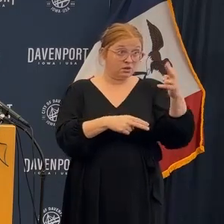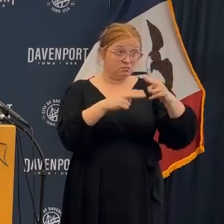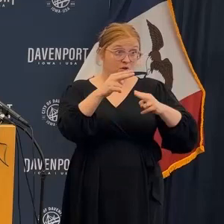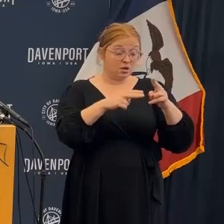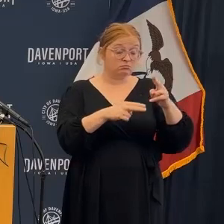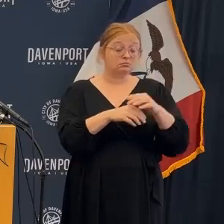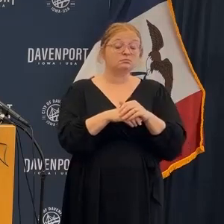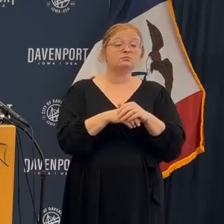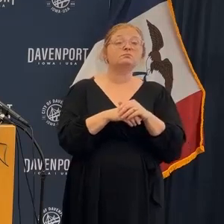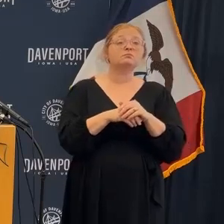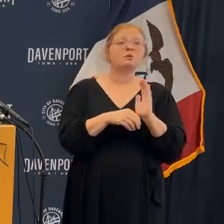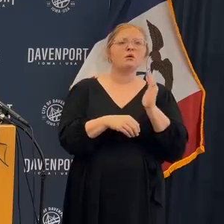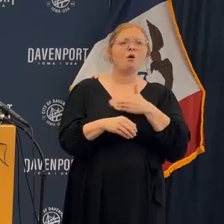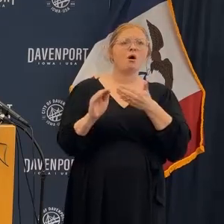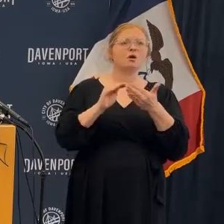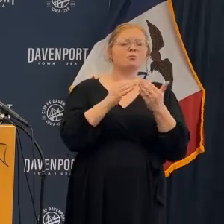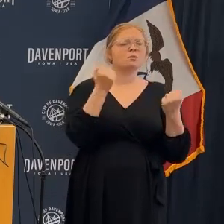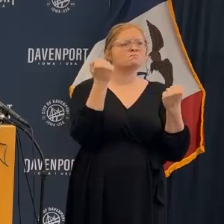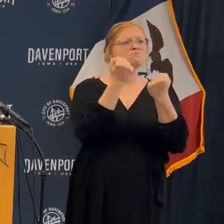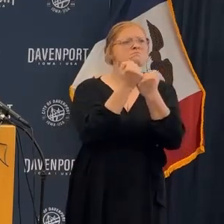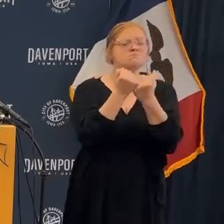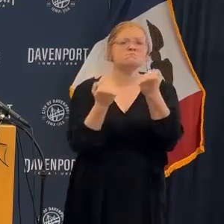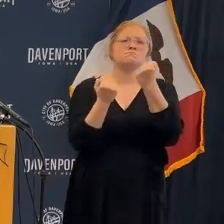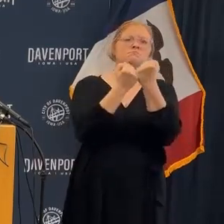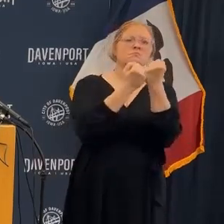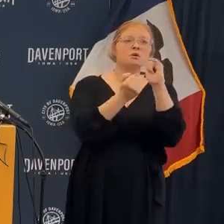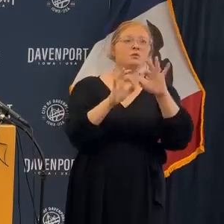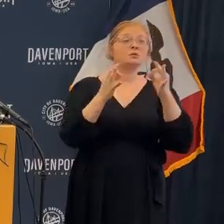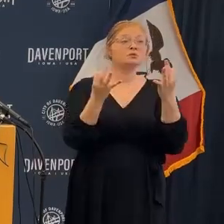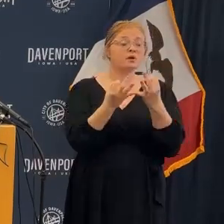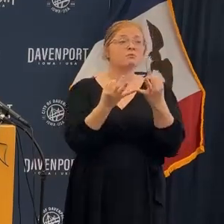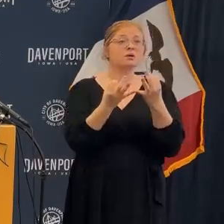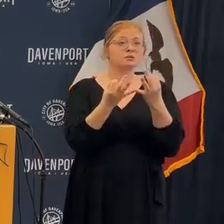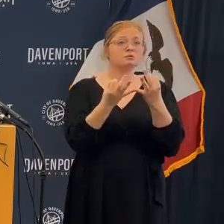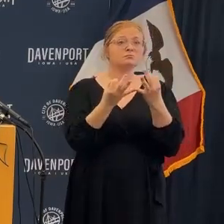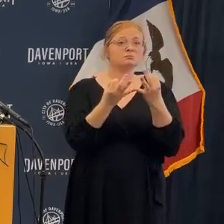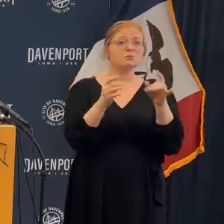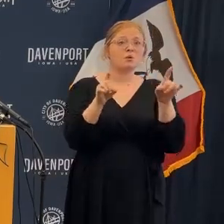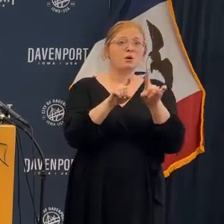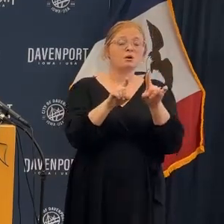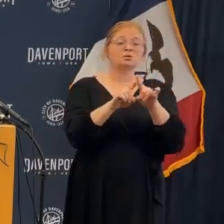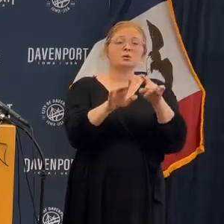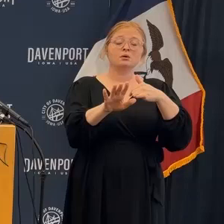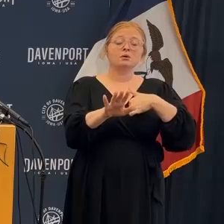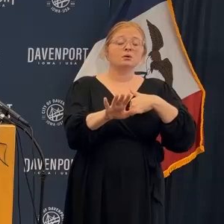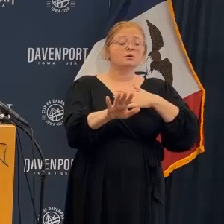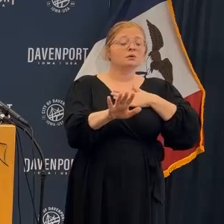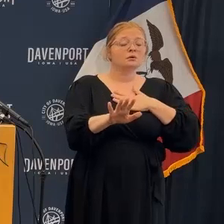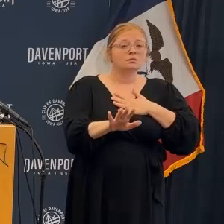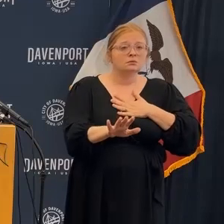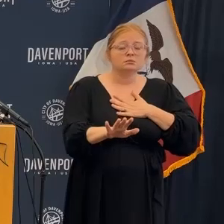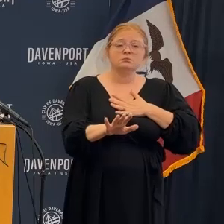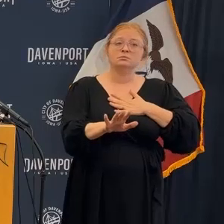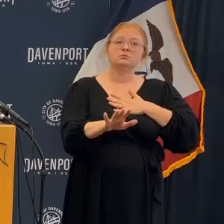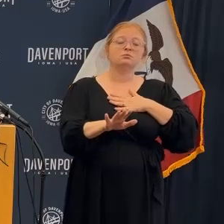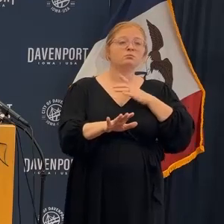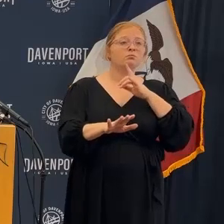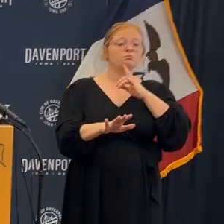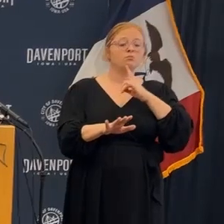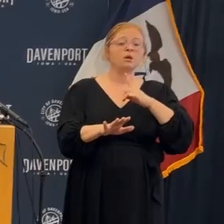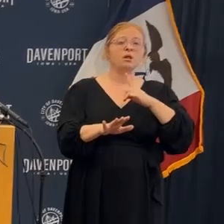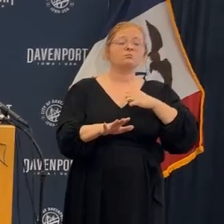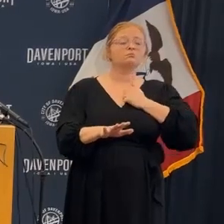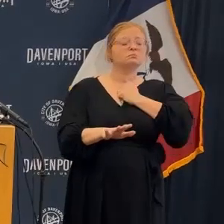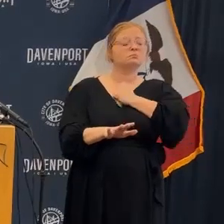Our community stands with these families and supports them, and again, my heart goes out to the